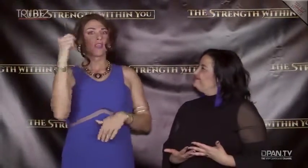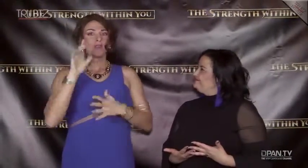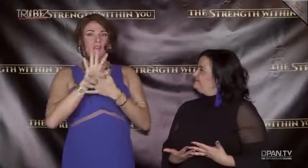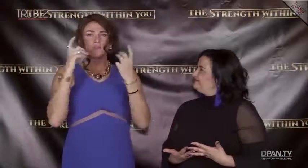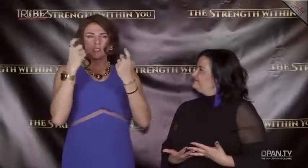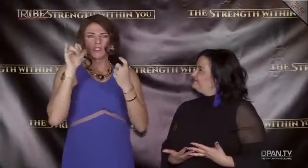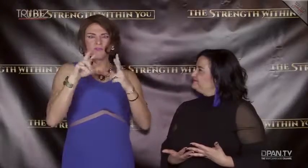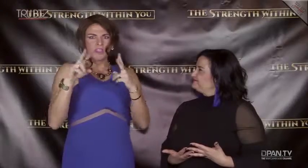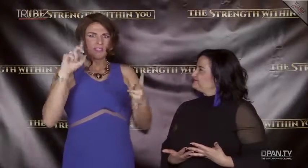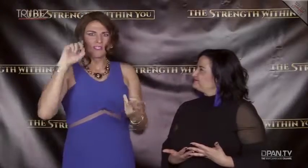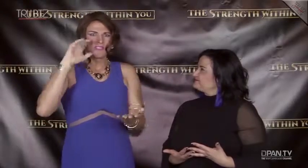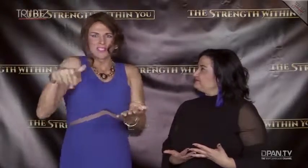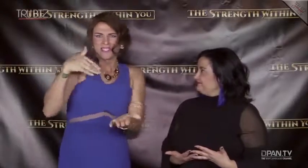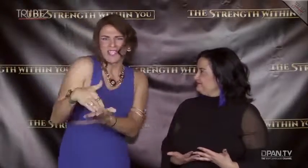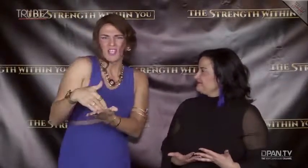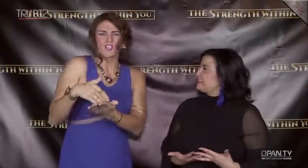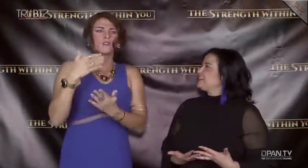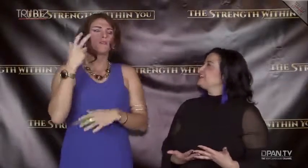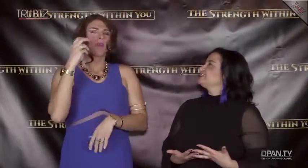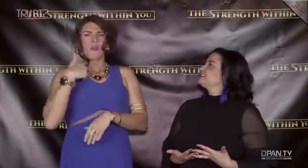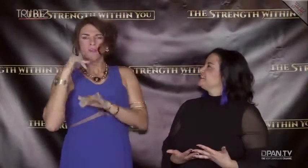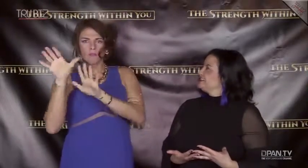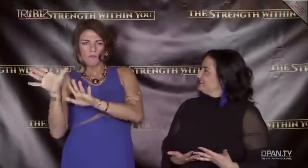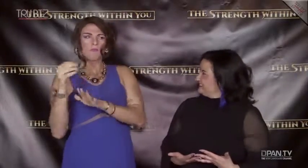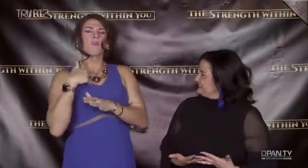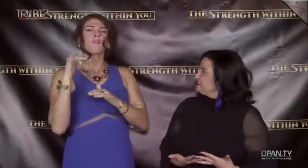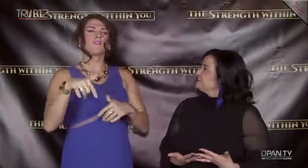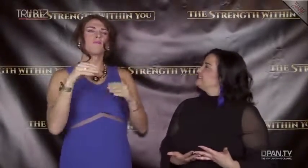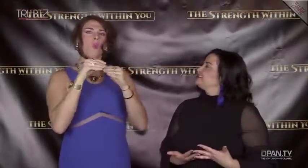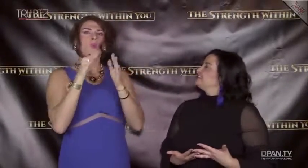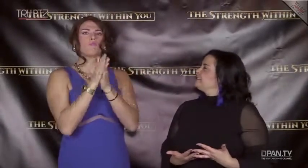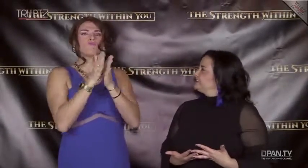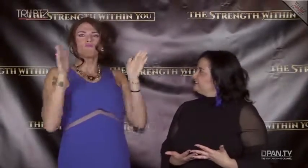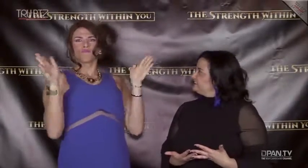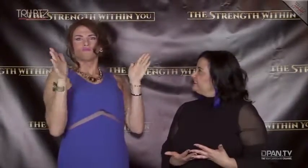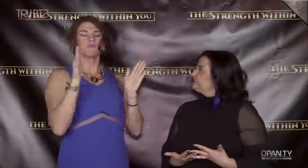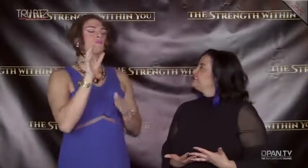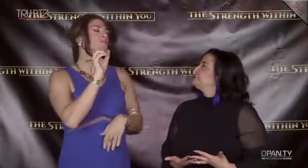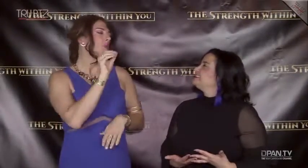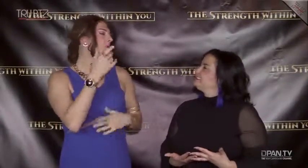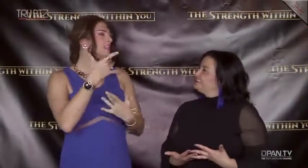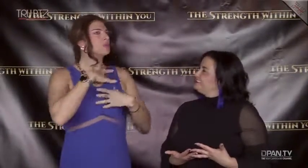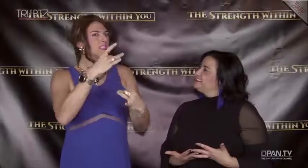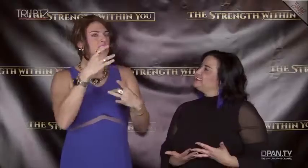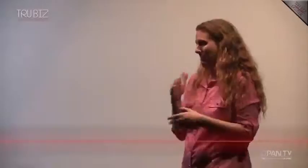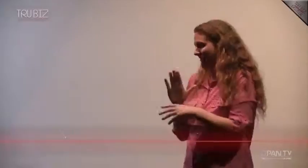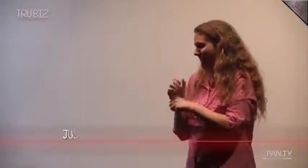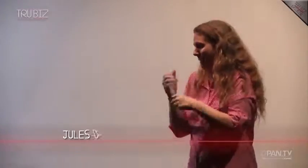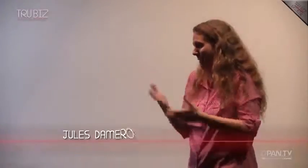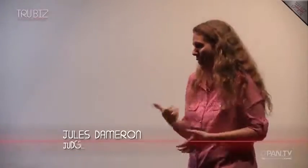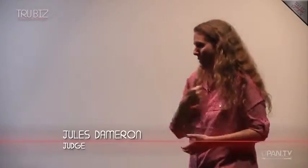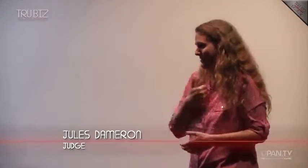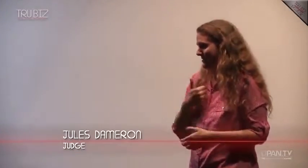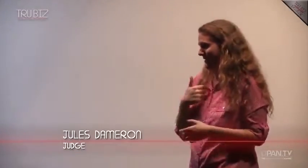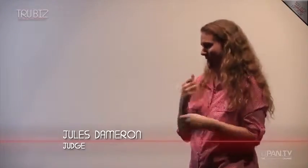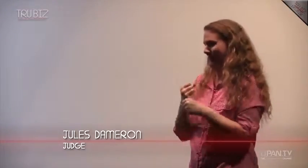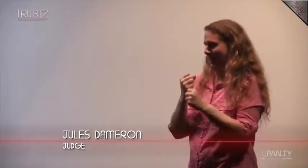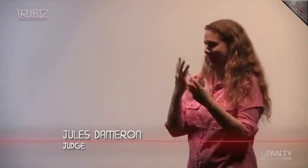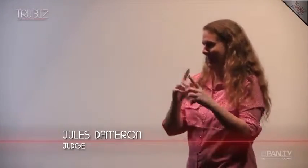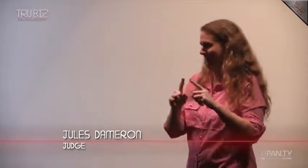festivals are very Deaf-centric, whereas this event is more broad, so it's interesting. I'm a filmmaker myself. I've